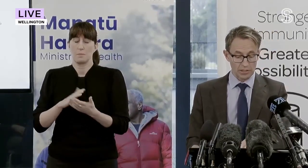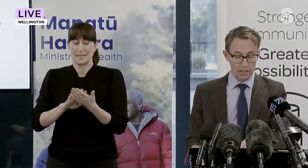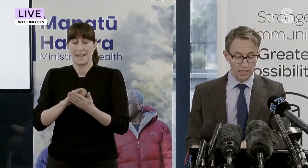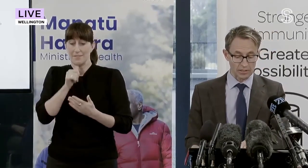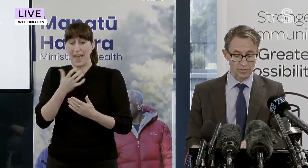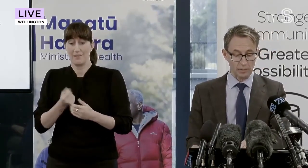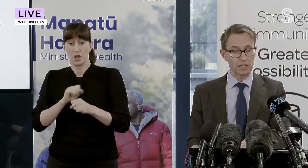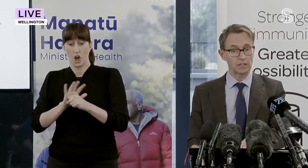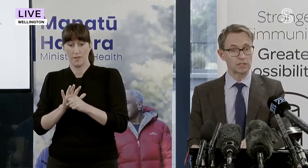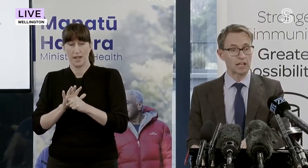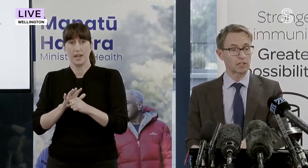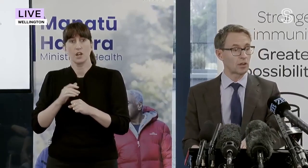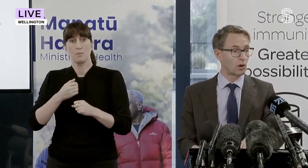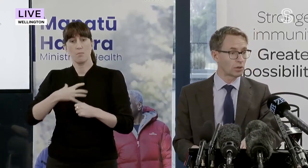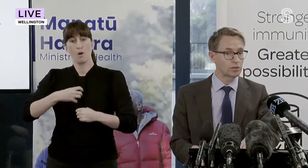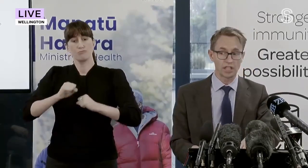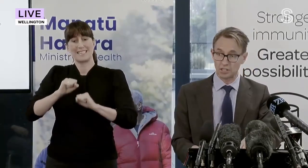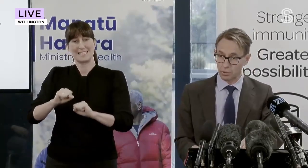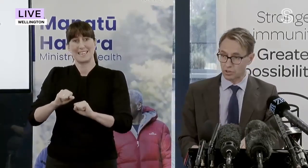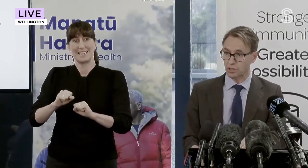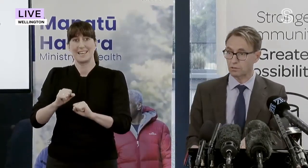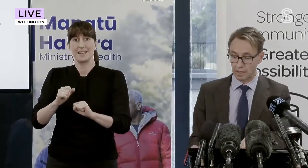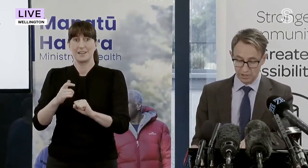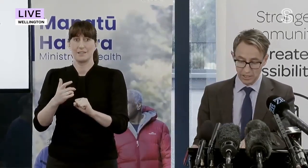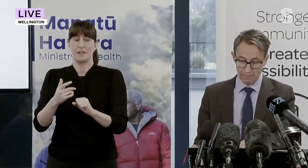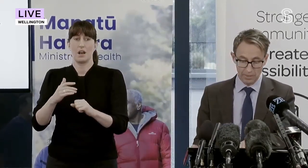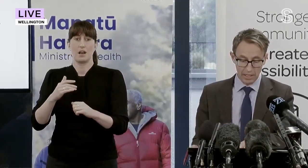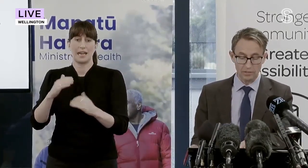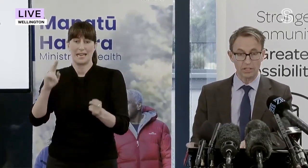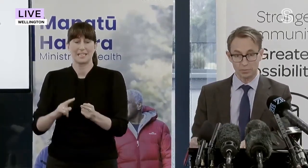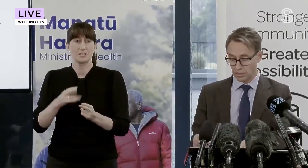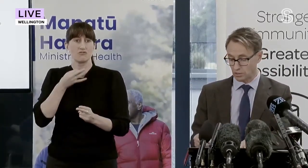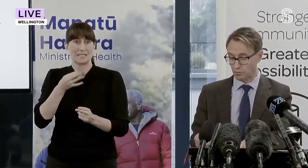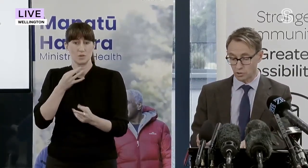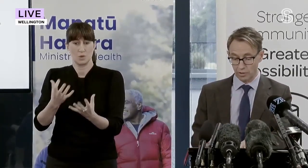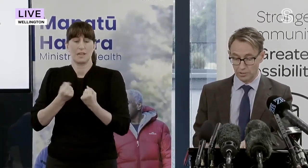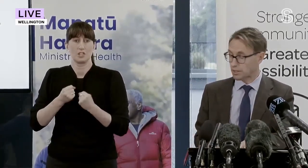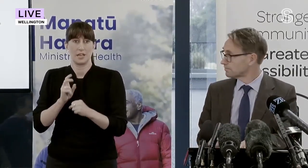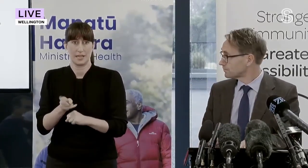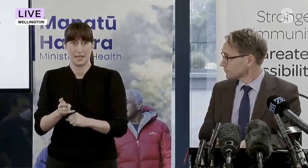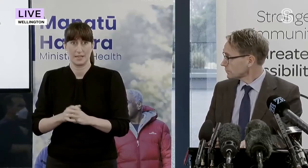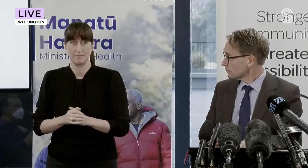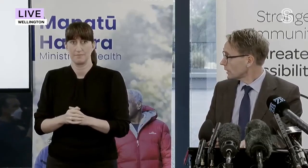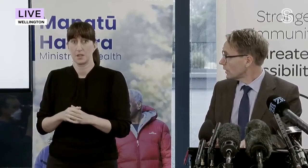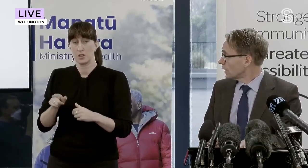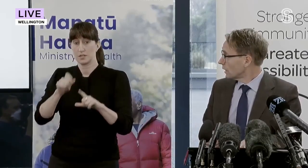the modelling now accounts for updated data on second booster uptake and the expected future uptake.